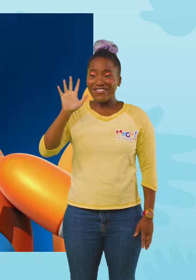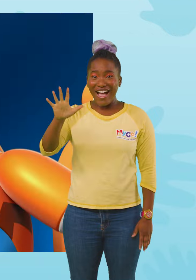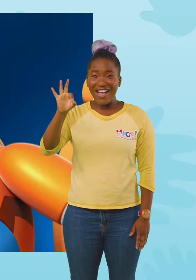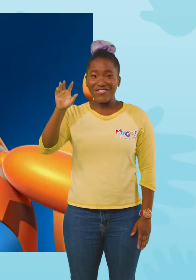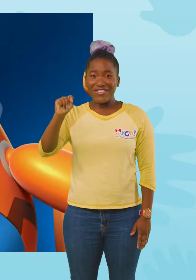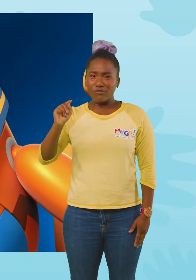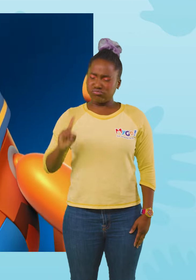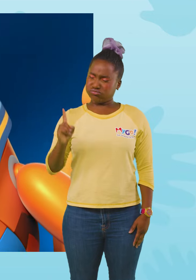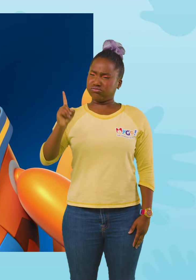Upload answer, Tabs!